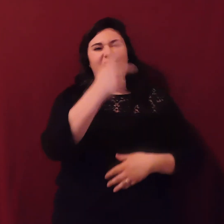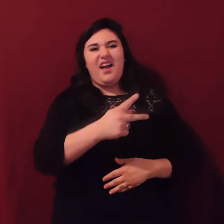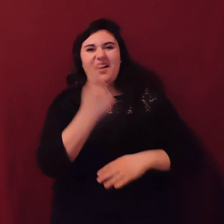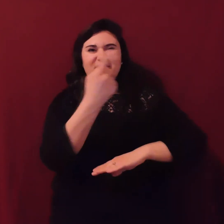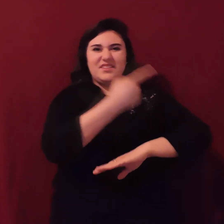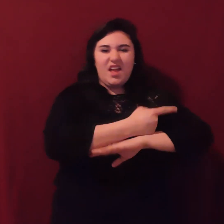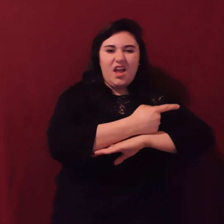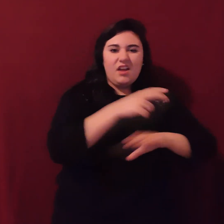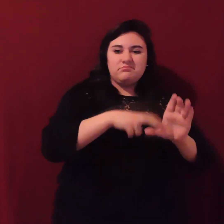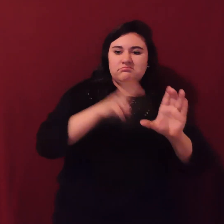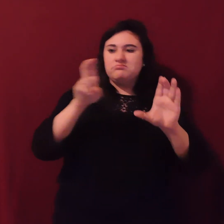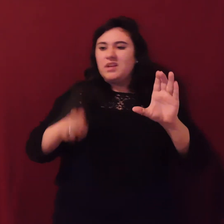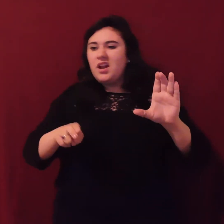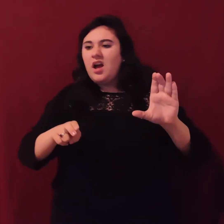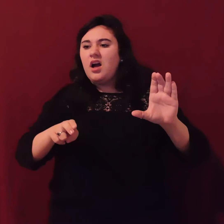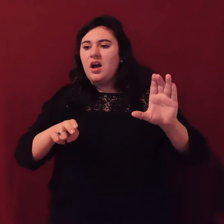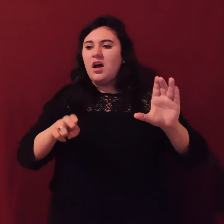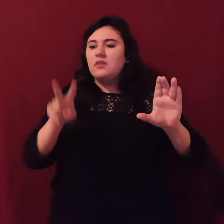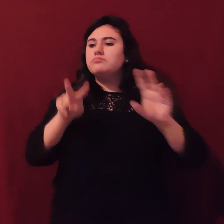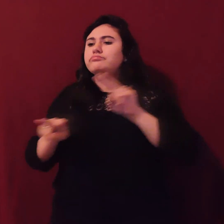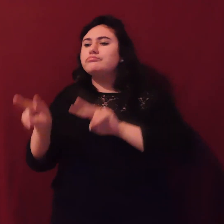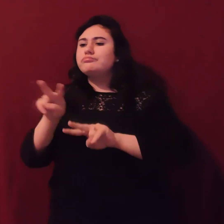off to get a hotel or anything. You'd stay right on the ship there then.